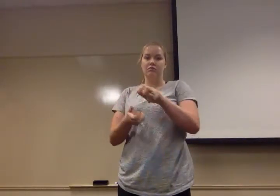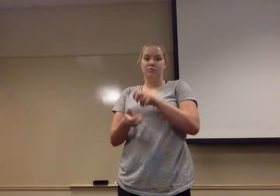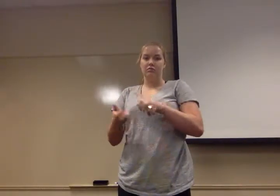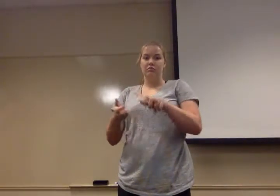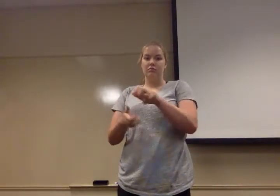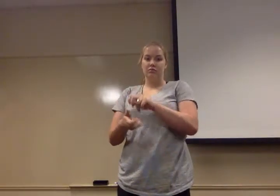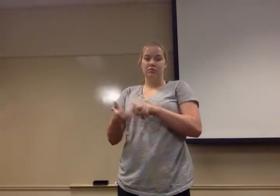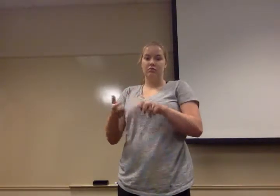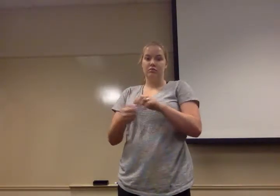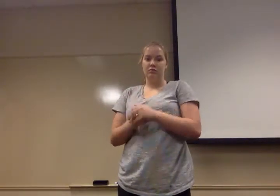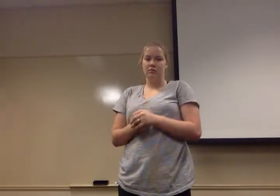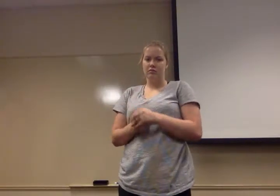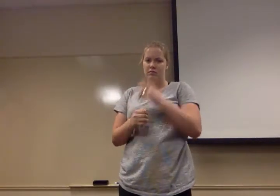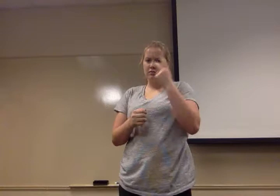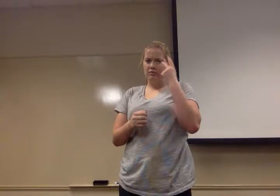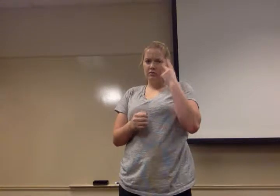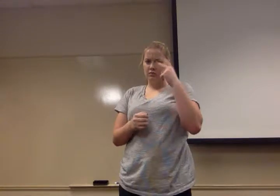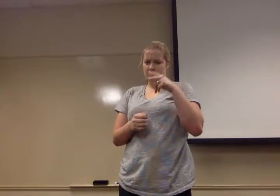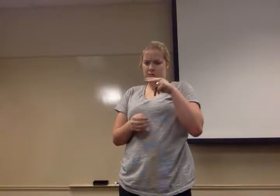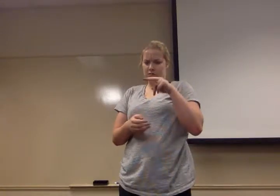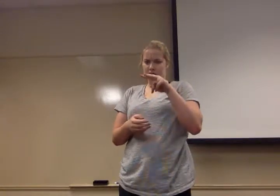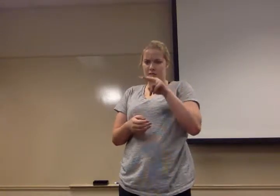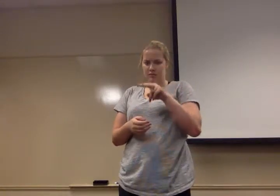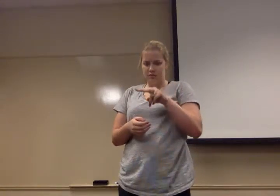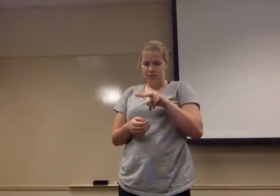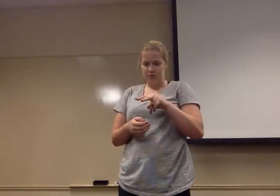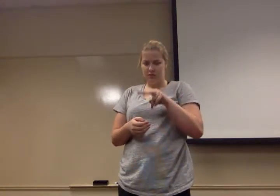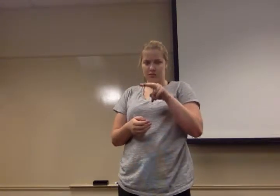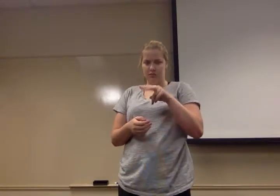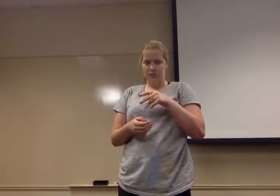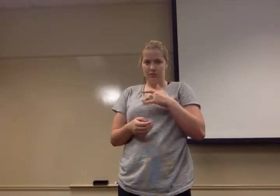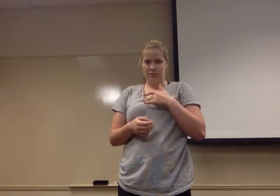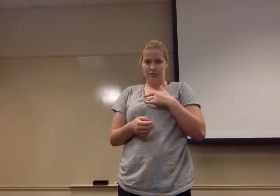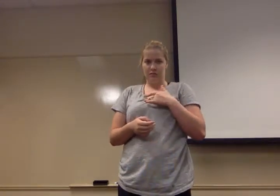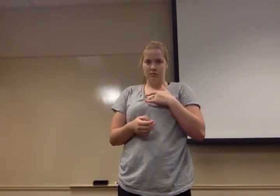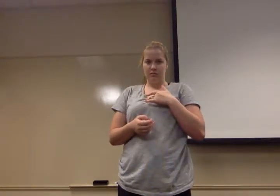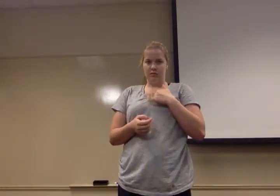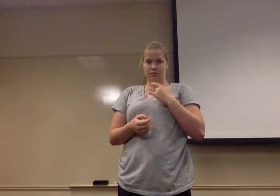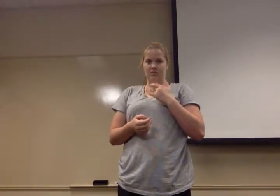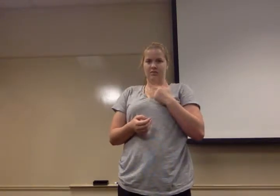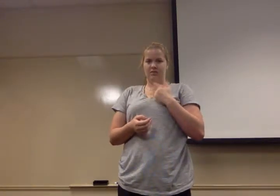But as you look at it, I hope you'll begin to feel just slightly uneasy.